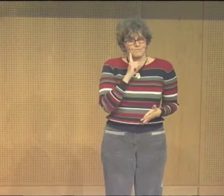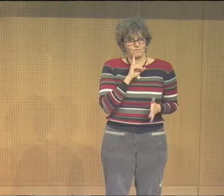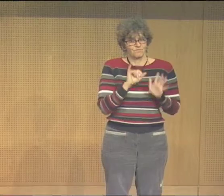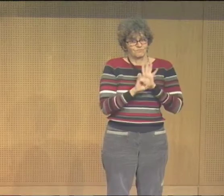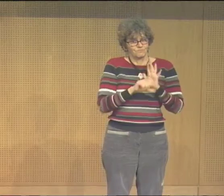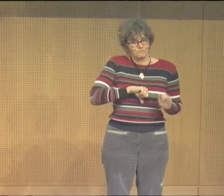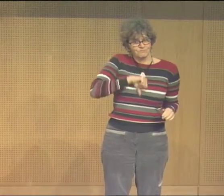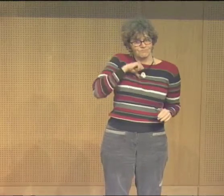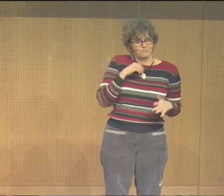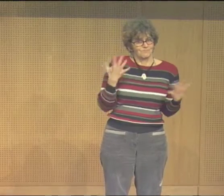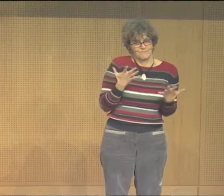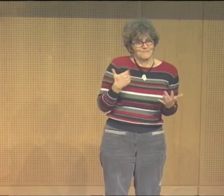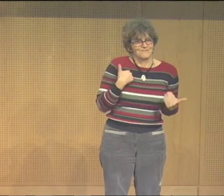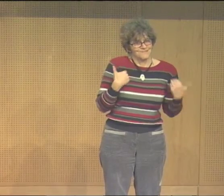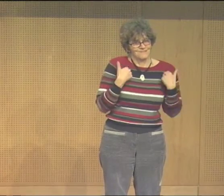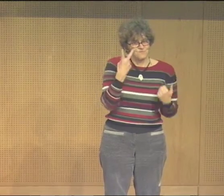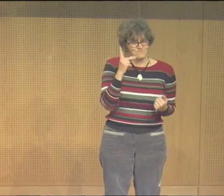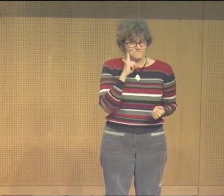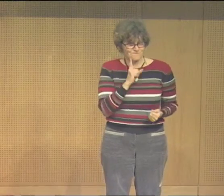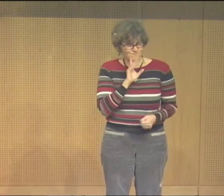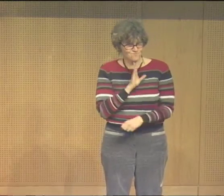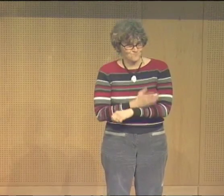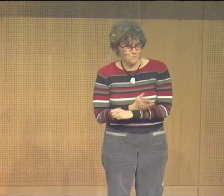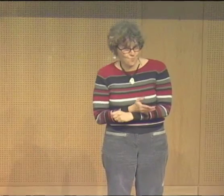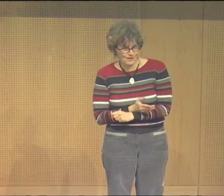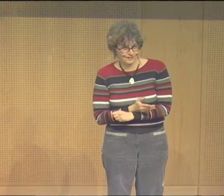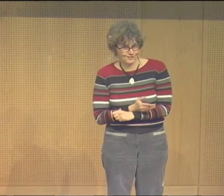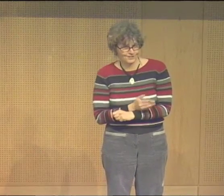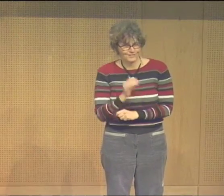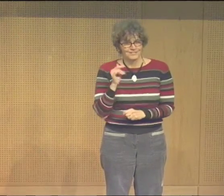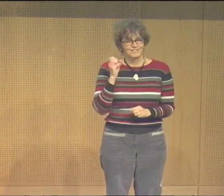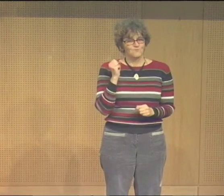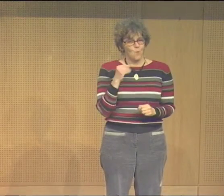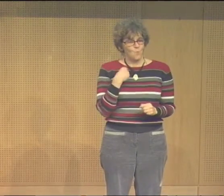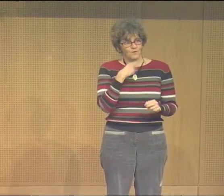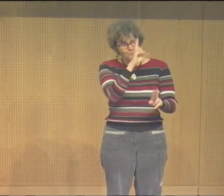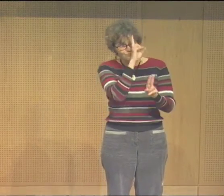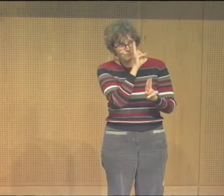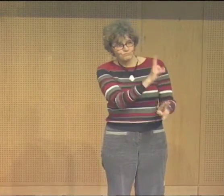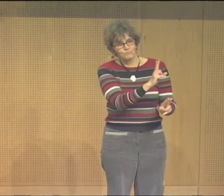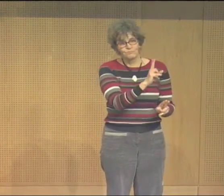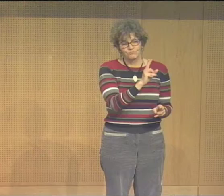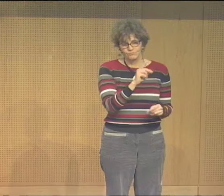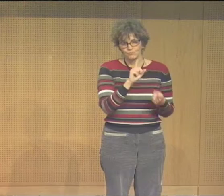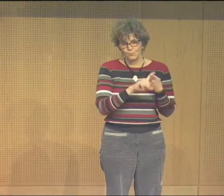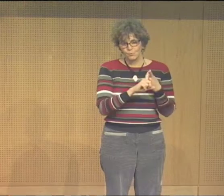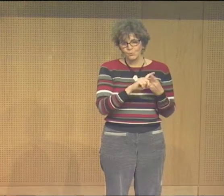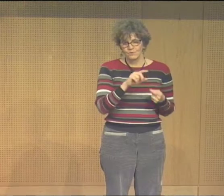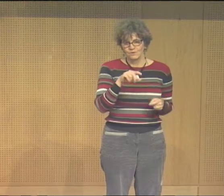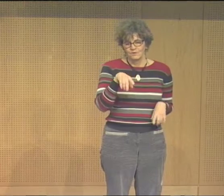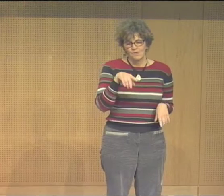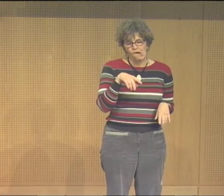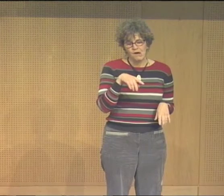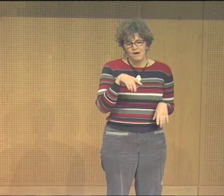work of mine. But now, how to represent Deaf pride? Well, I wanted to include my two deaf daughters.